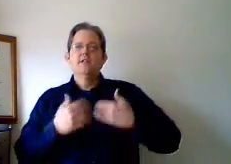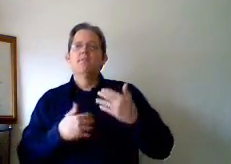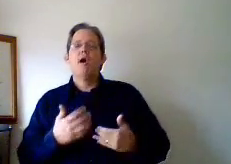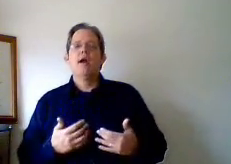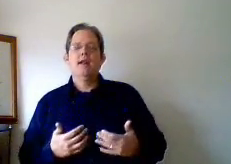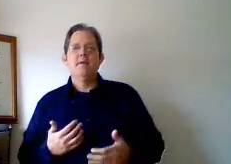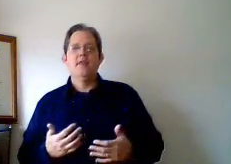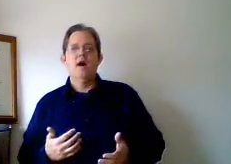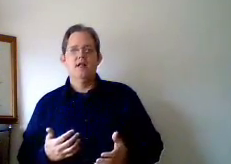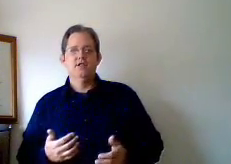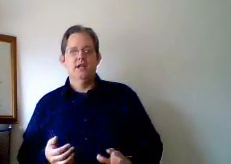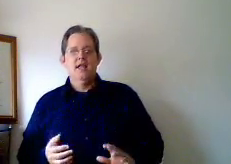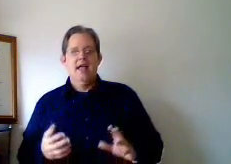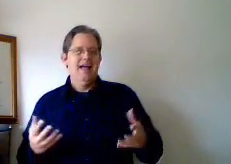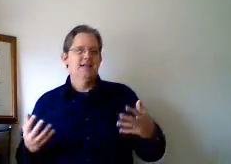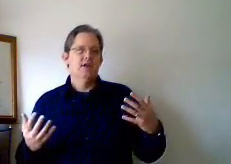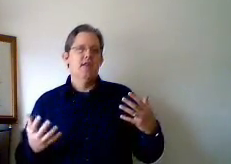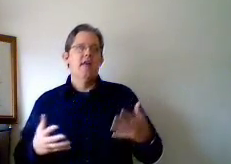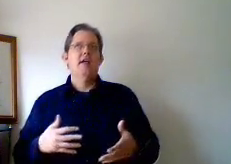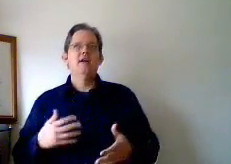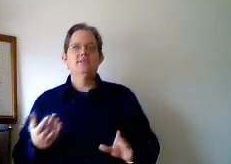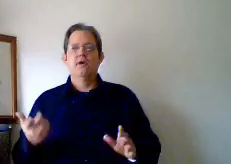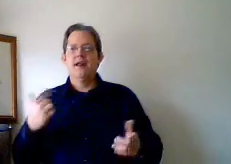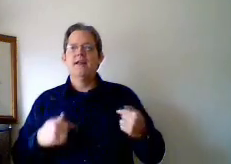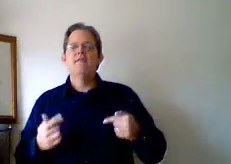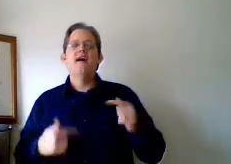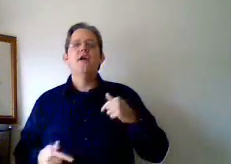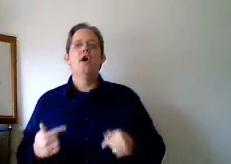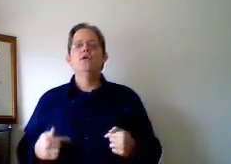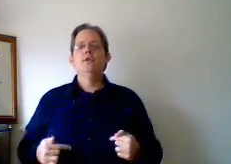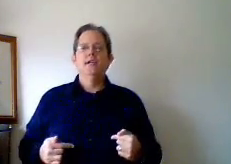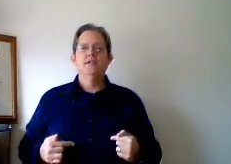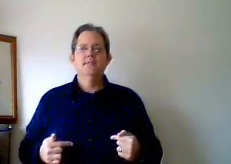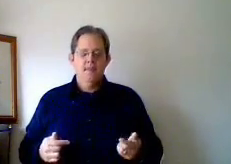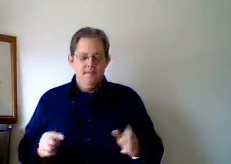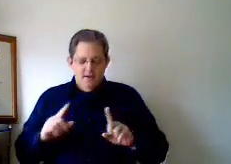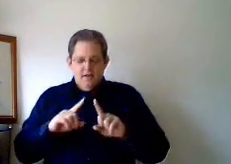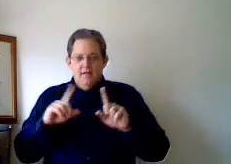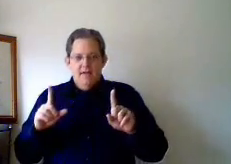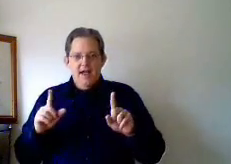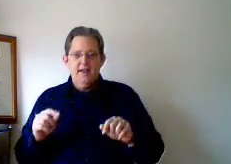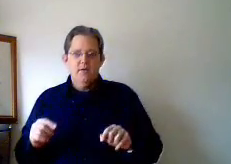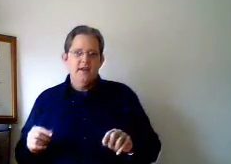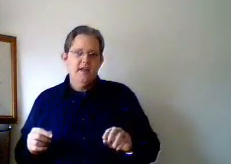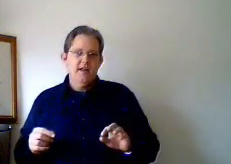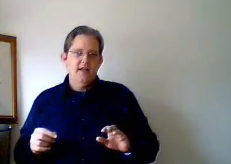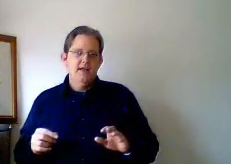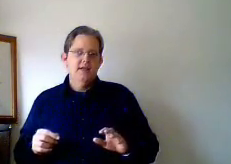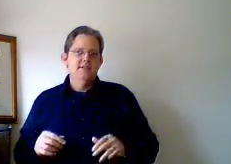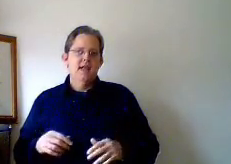is a marketing methodology so that the customer can identify their own needs. Finally, what they did is they